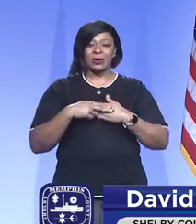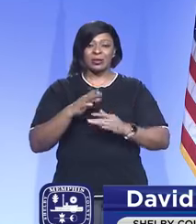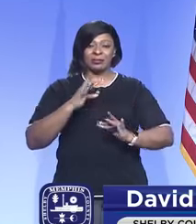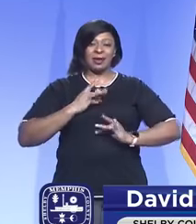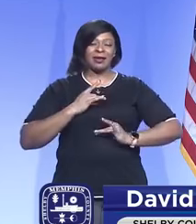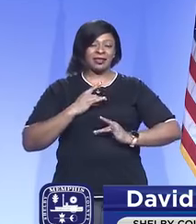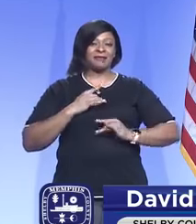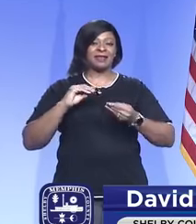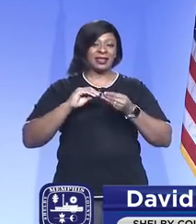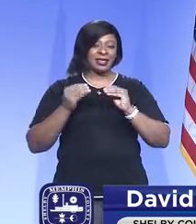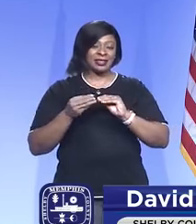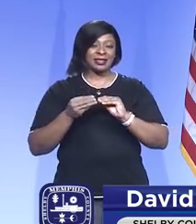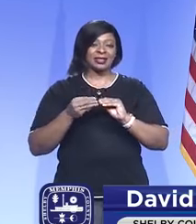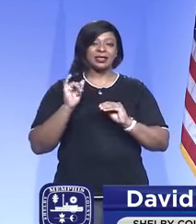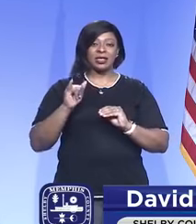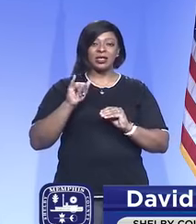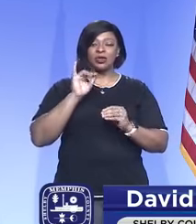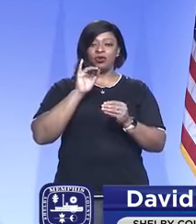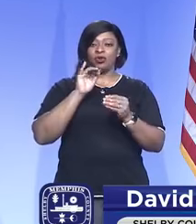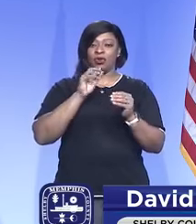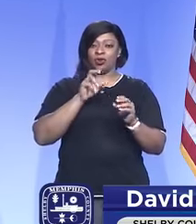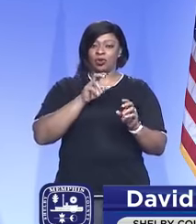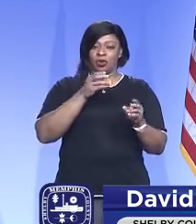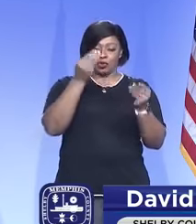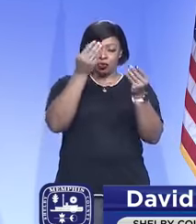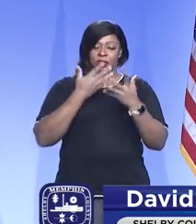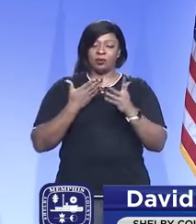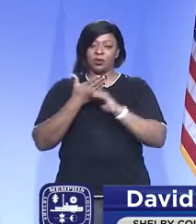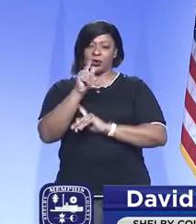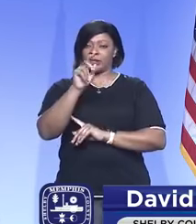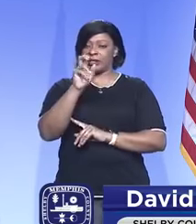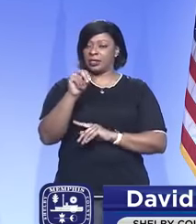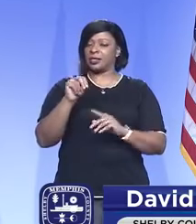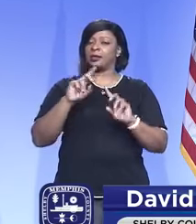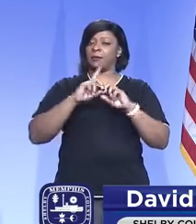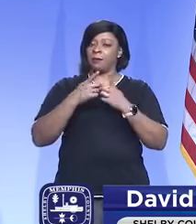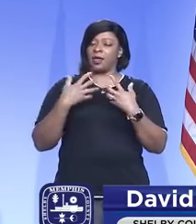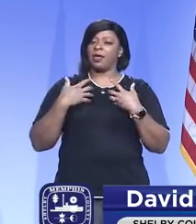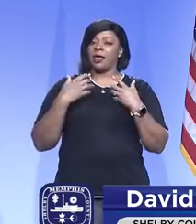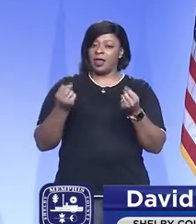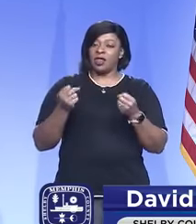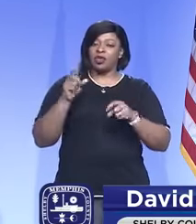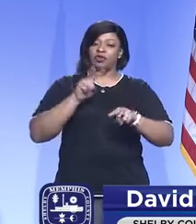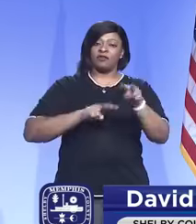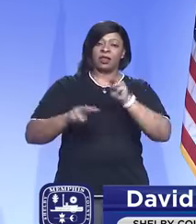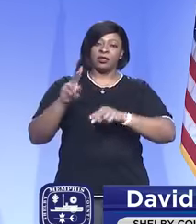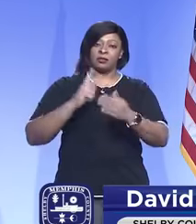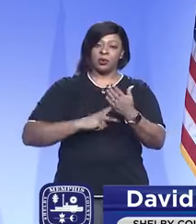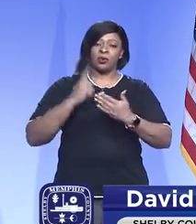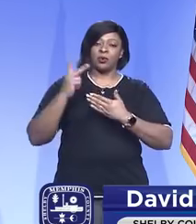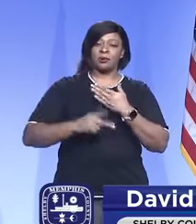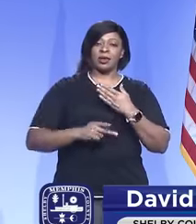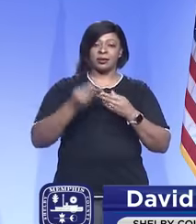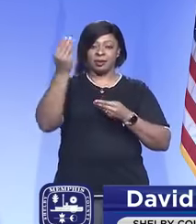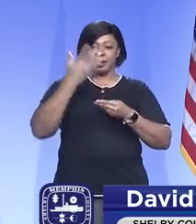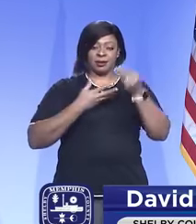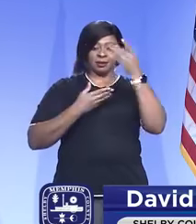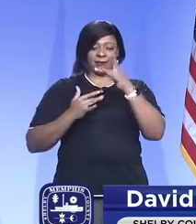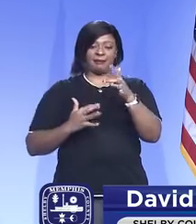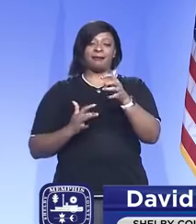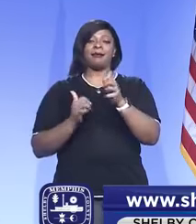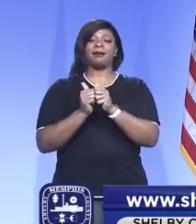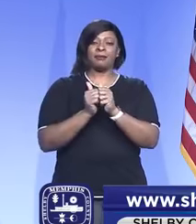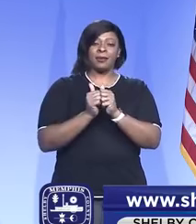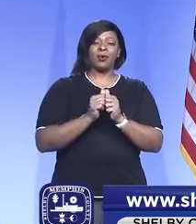but have been transmitted to us by the Tennessee Department of Health Surveillance Program, catching us up with